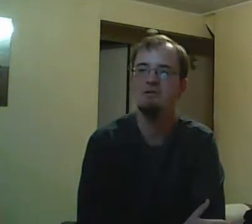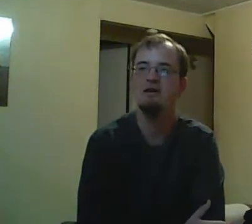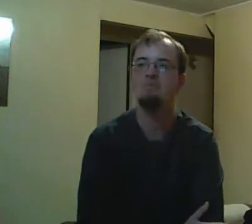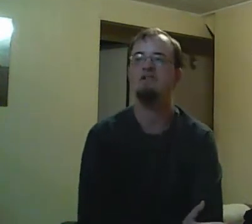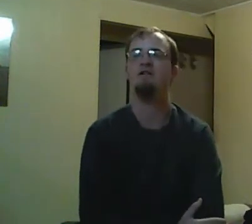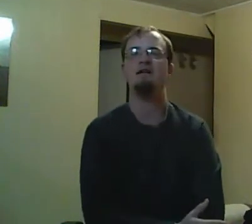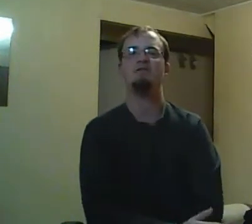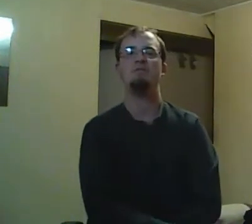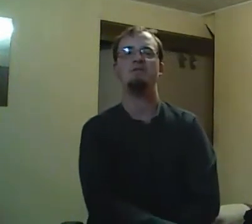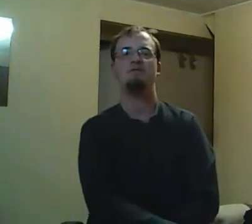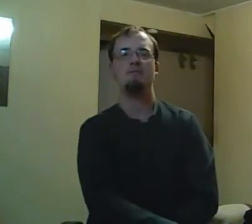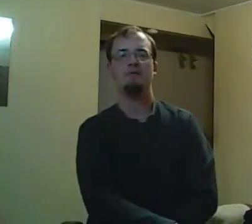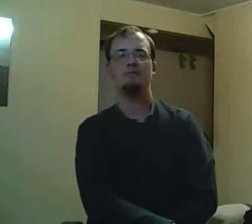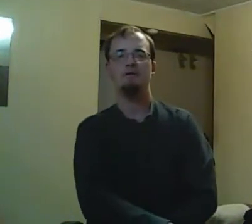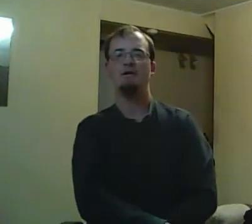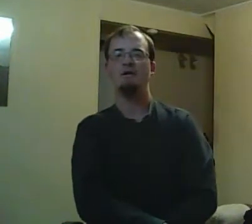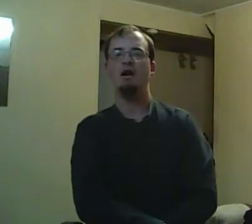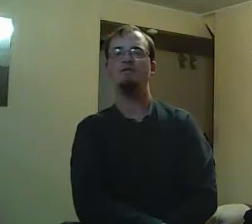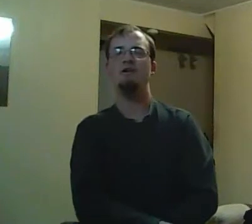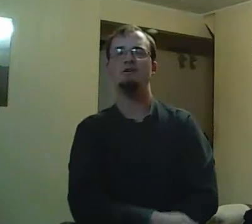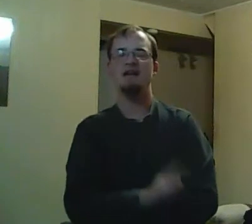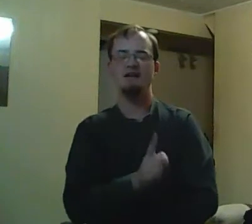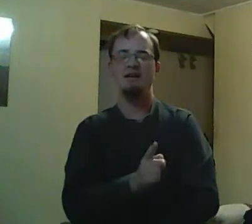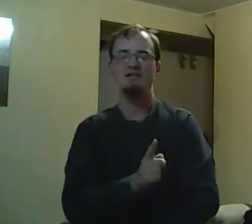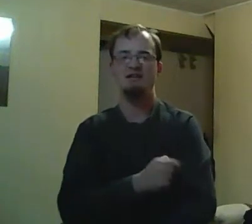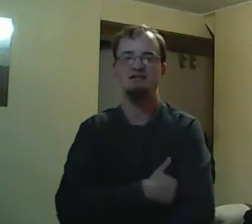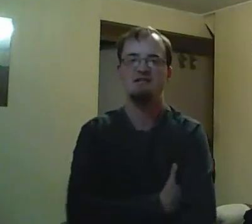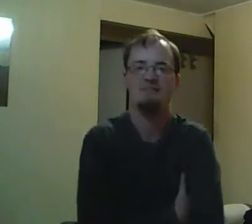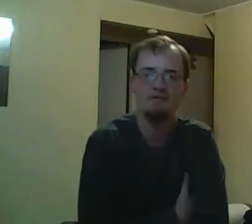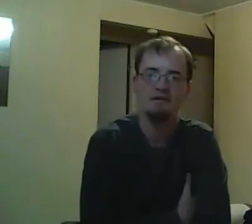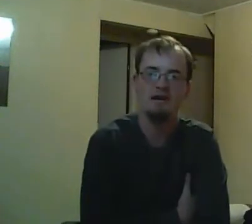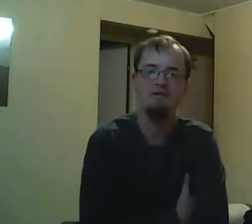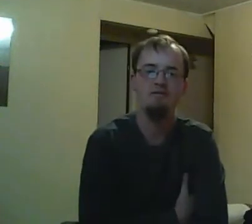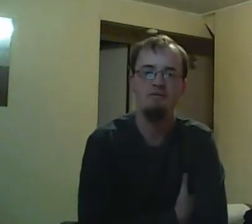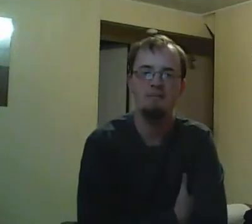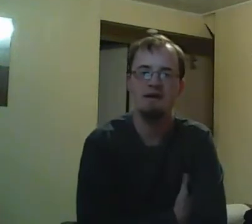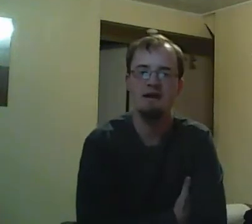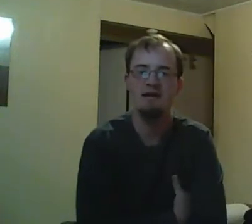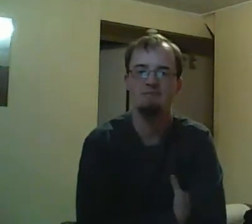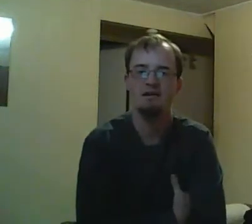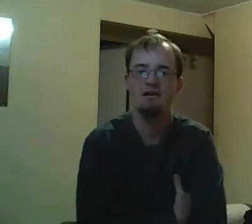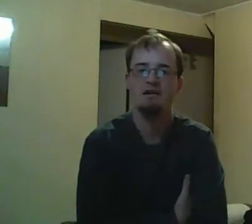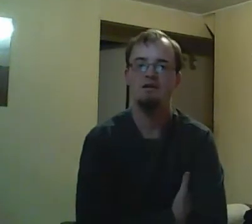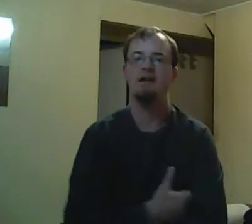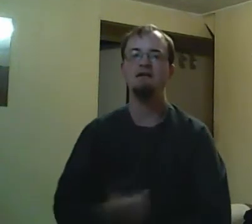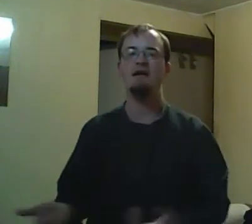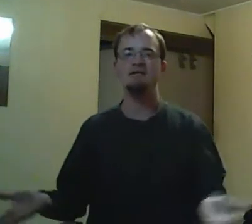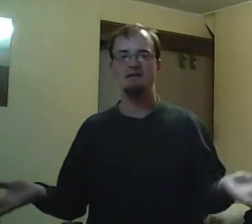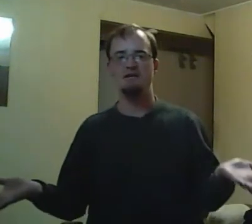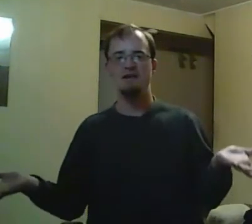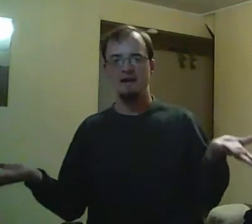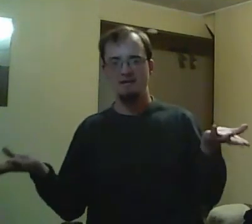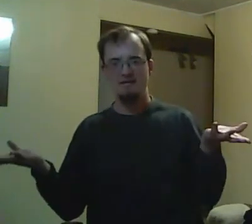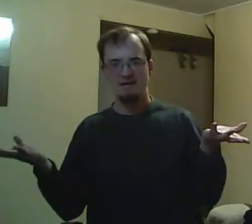and all that. I mean, yeah, he screwed up and all that. But the best thing would have been for him to either